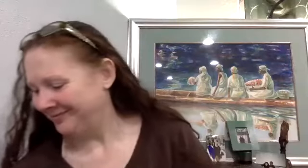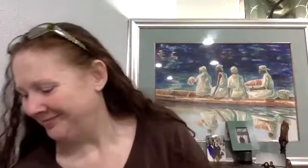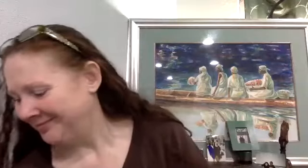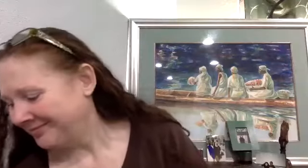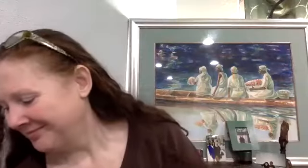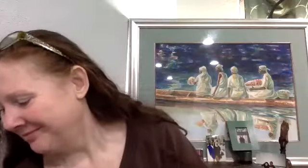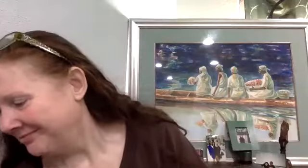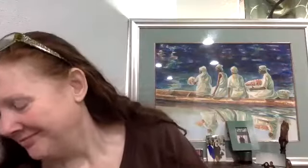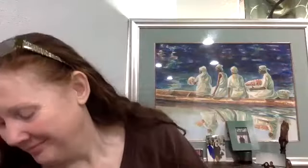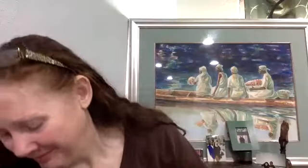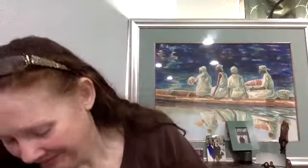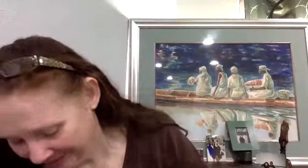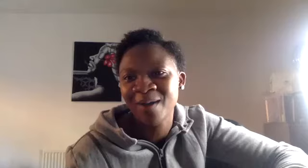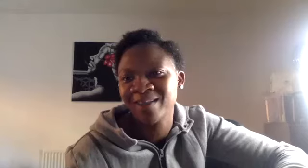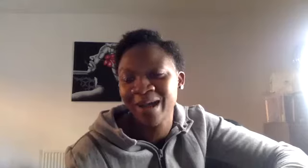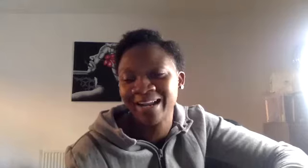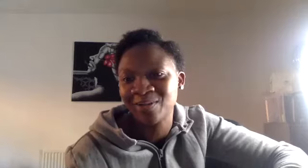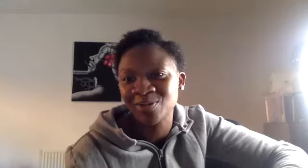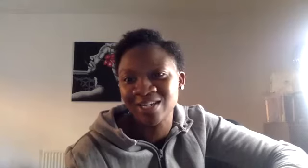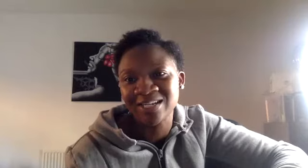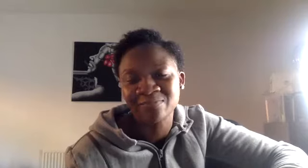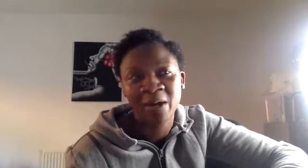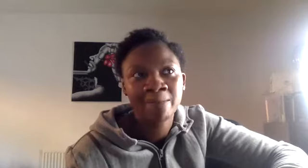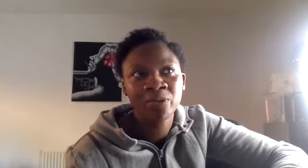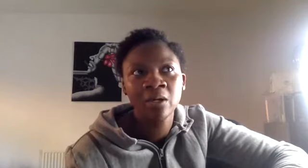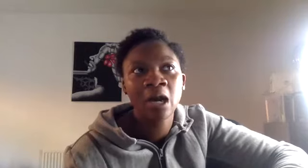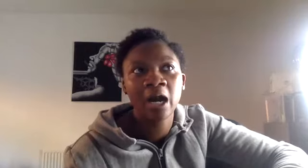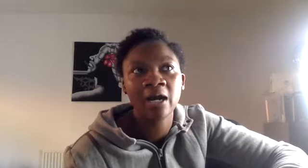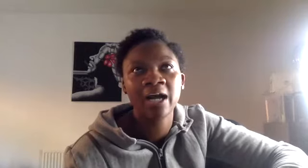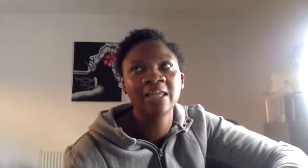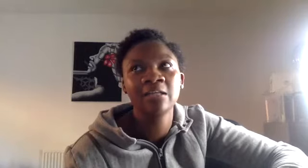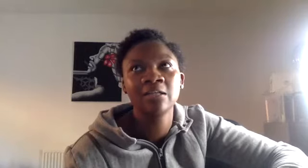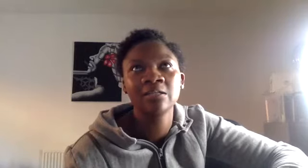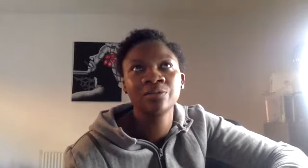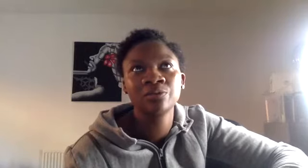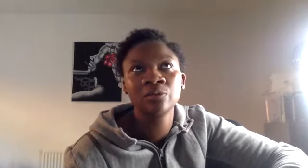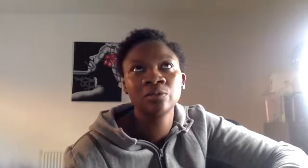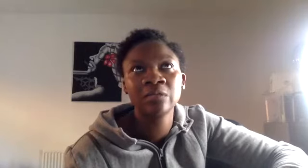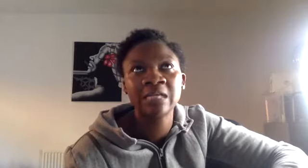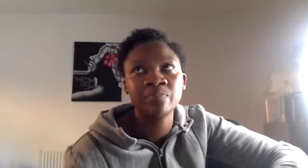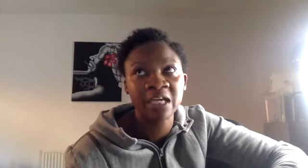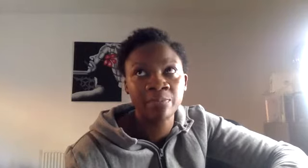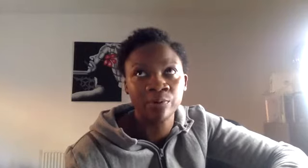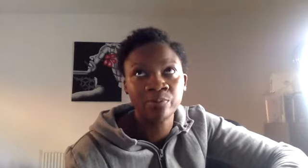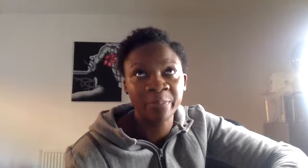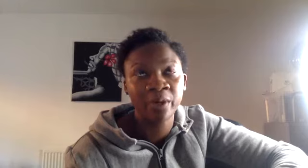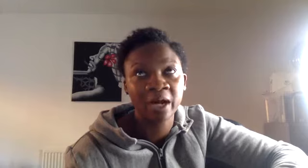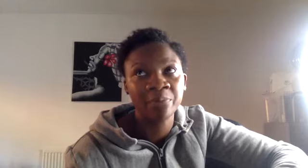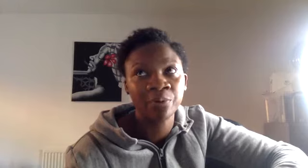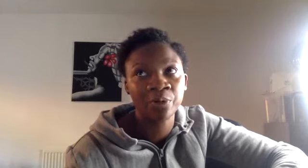everyone on every, like to me, part of the planet knows who she is. But I think that these people, people like Paul, who